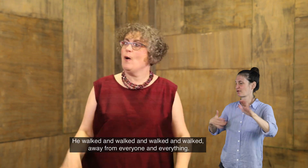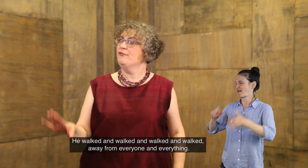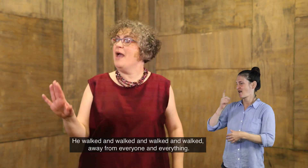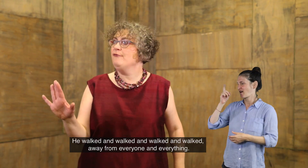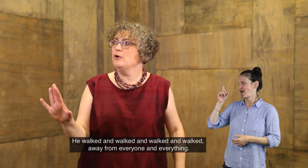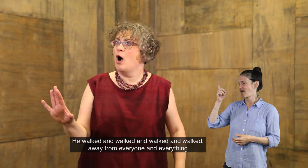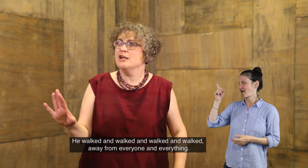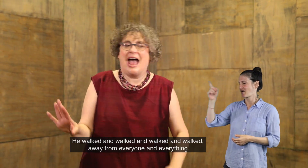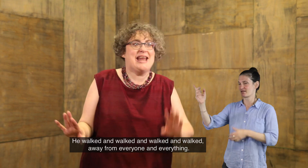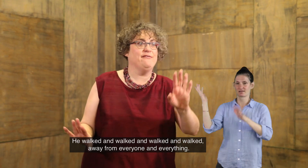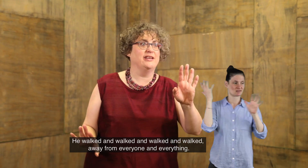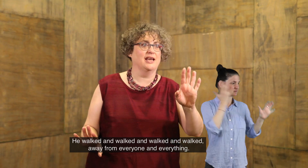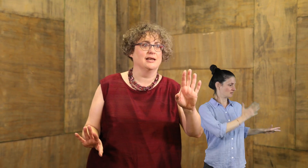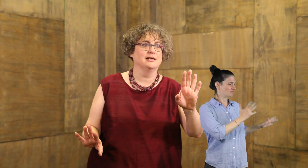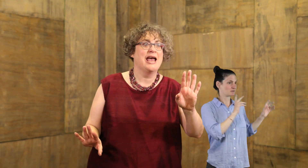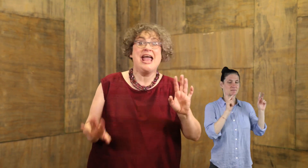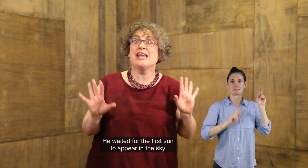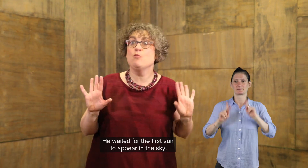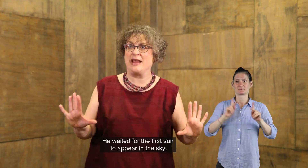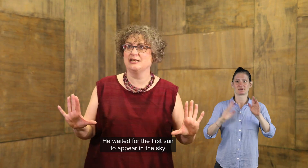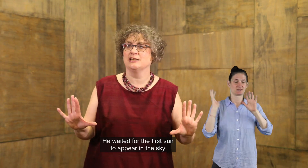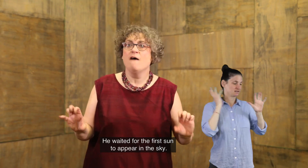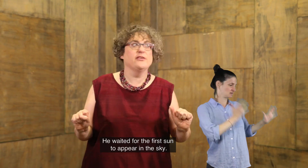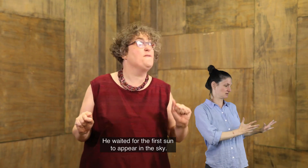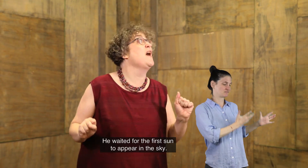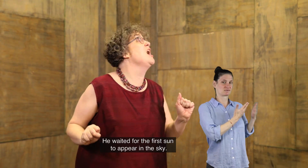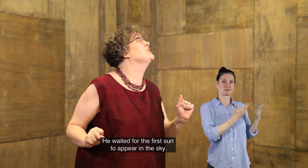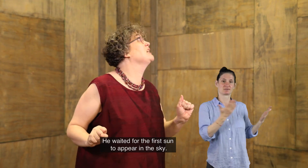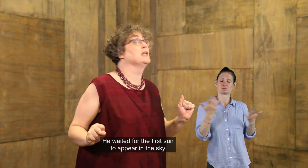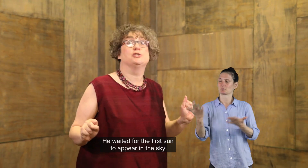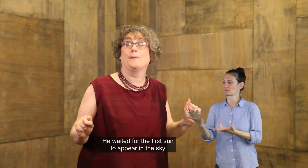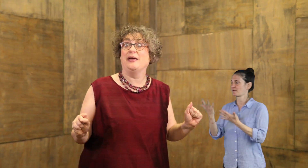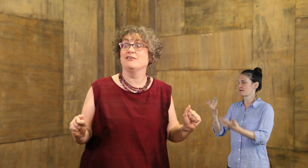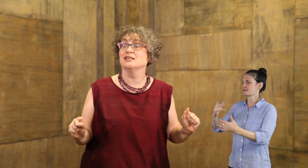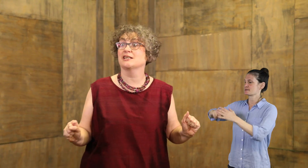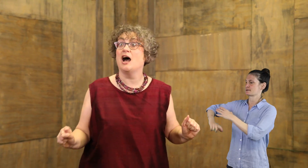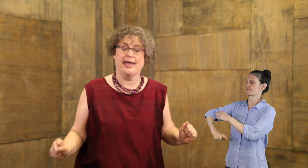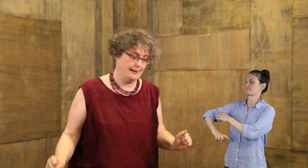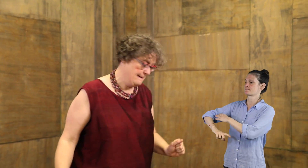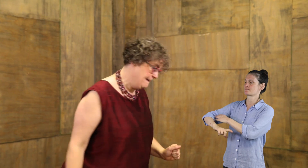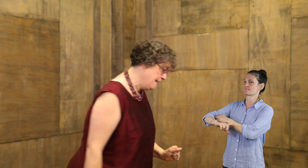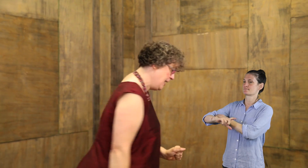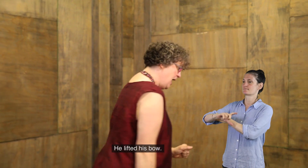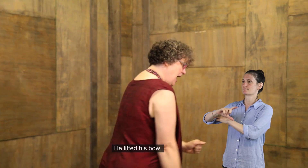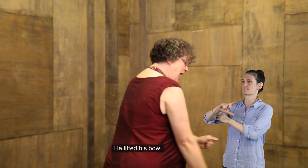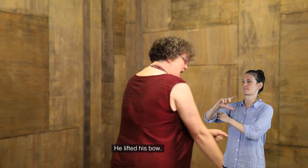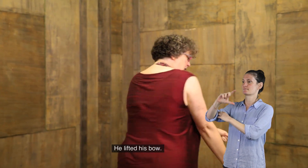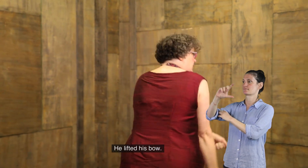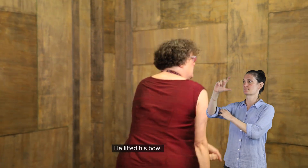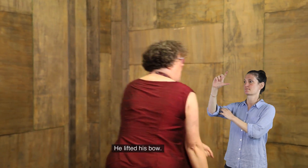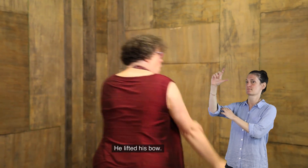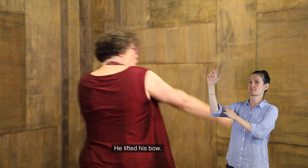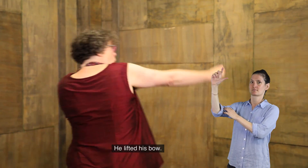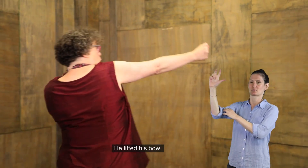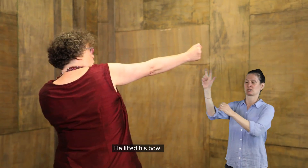walked away from everyone and everything. He waited for the first sun to appear in the sky. He